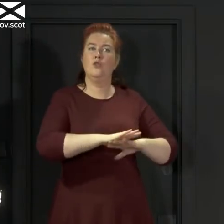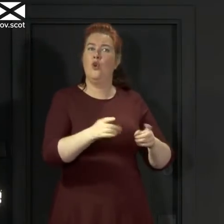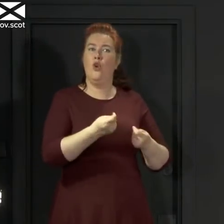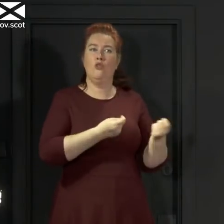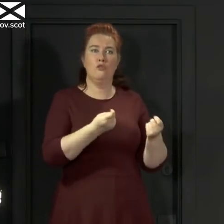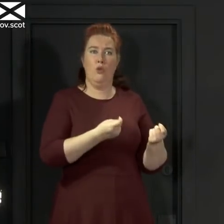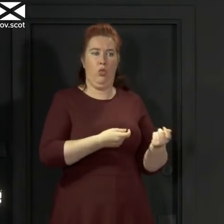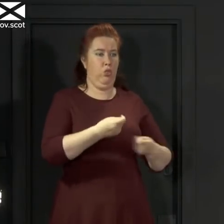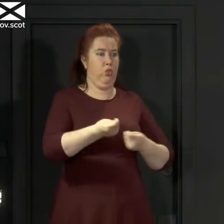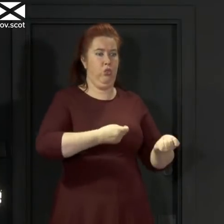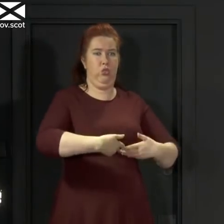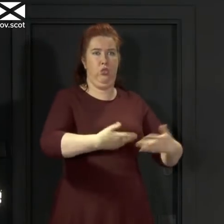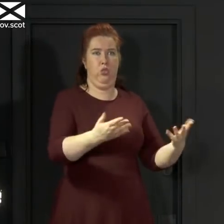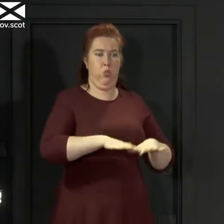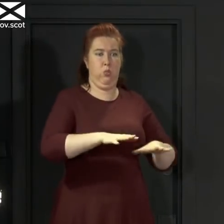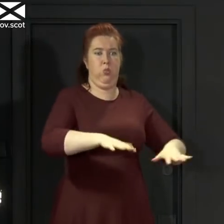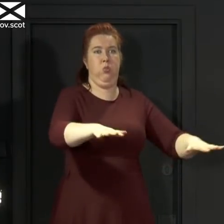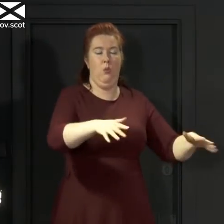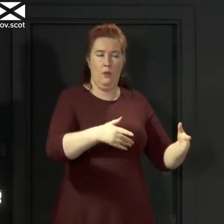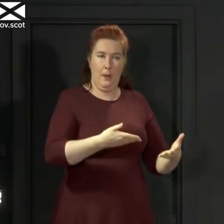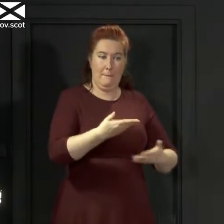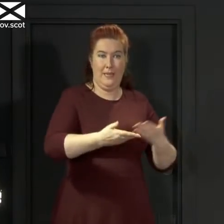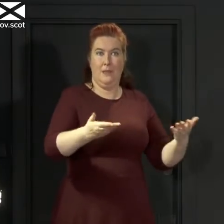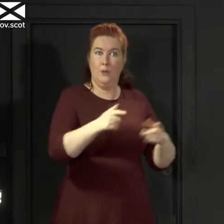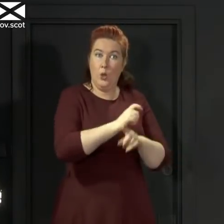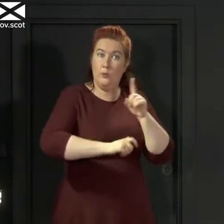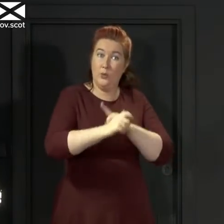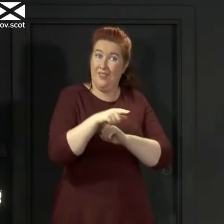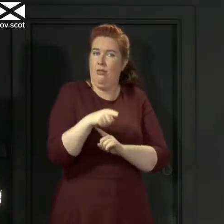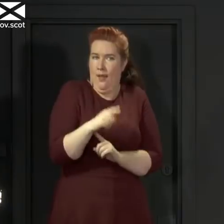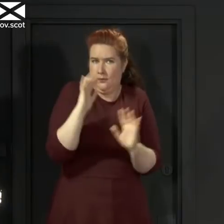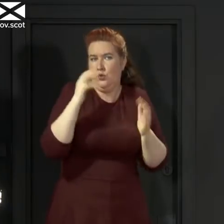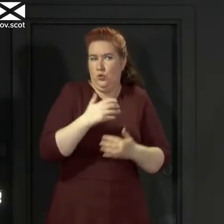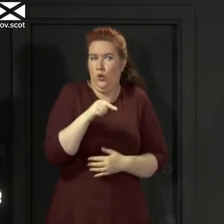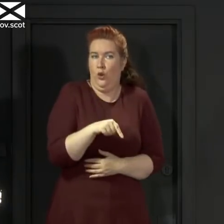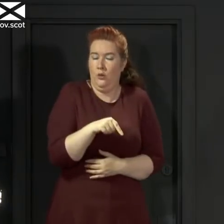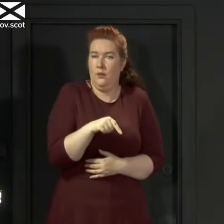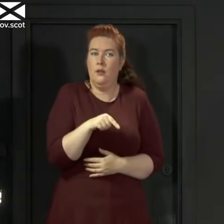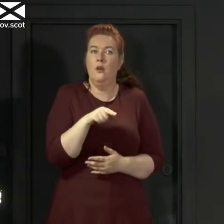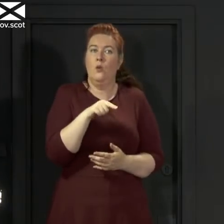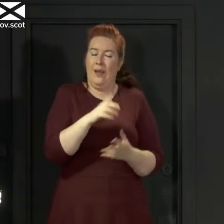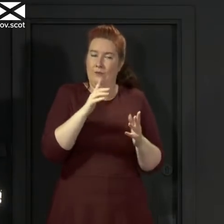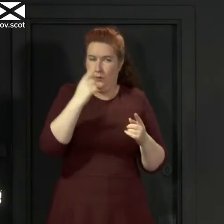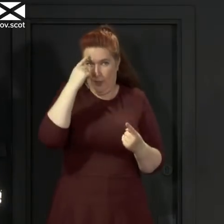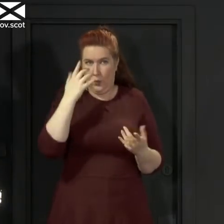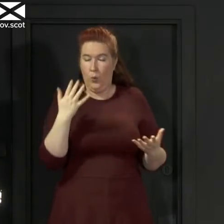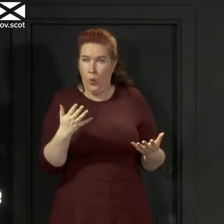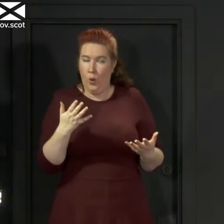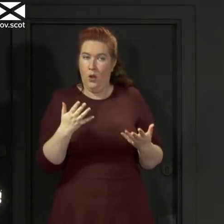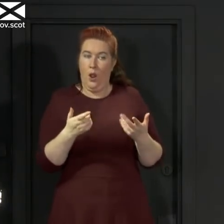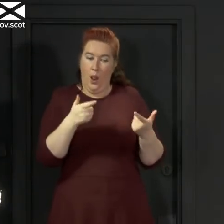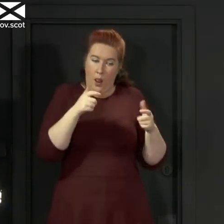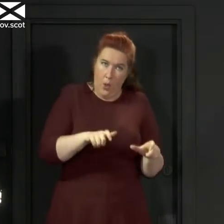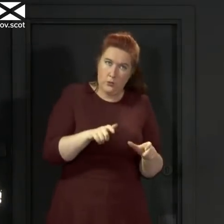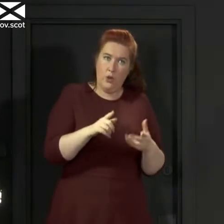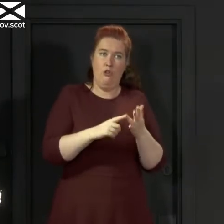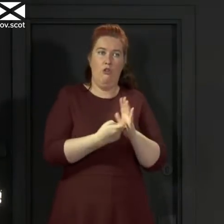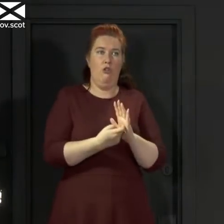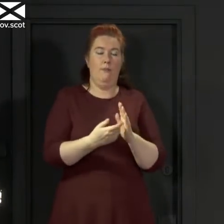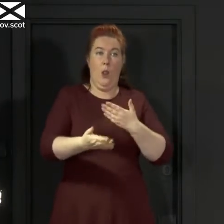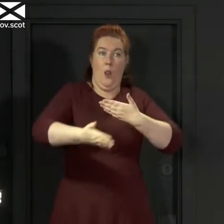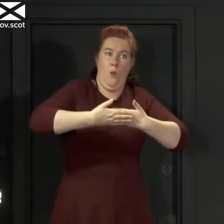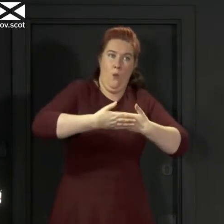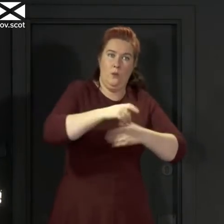community transmission that issues of wider measures whether that's lockdowns or closing places that would otherwise be open come into